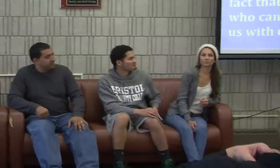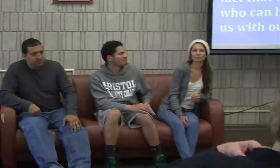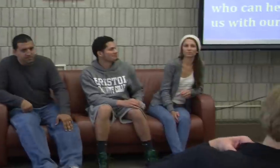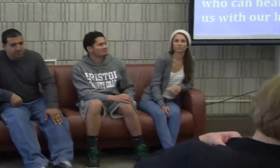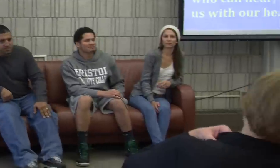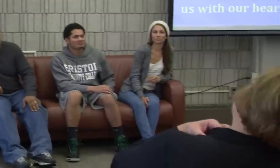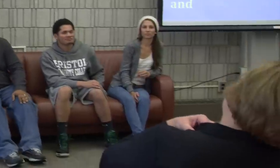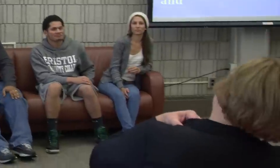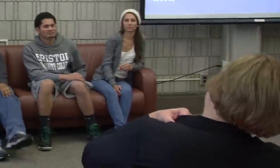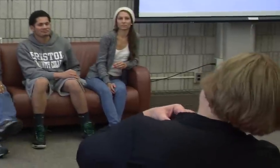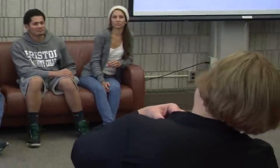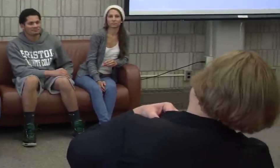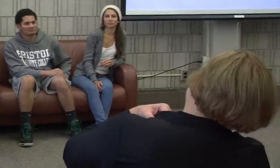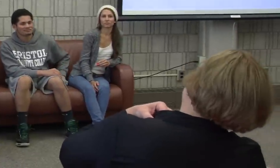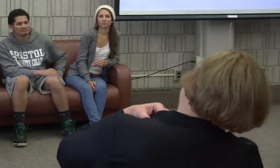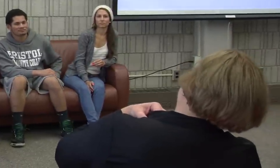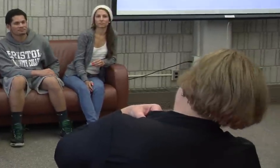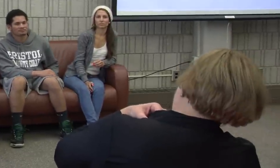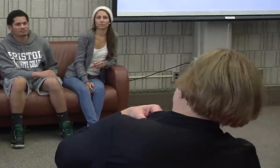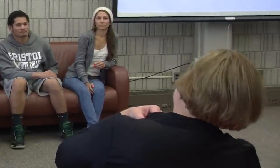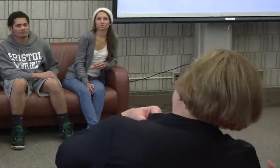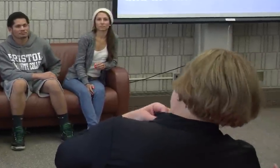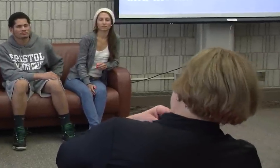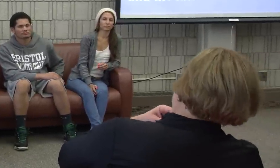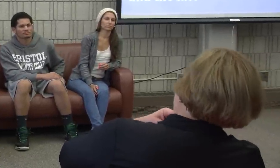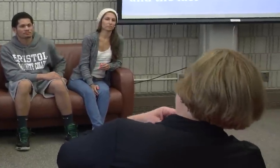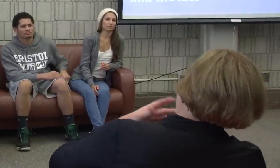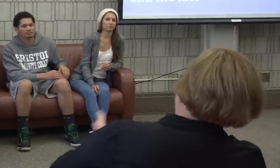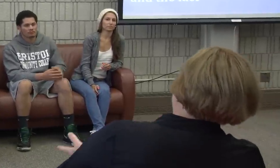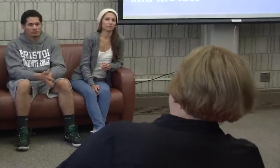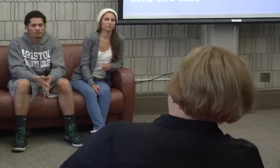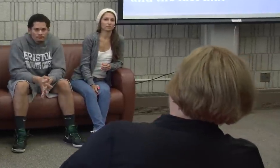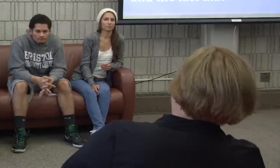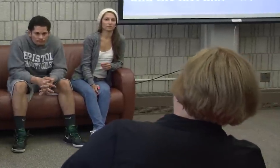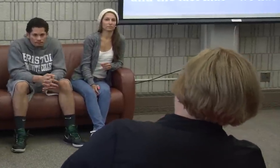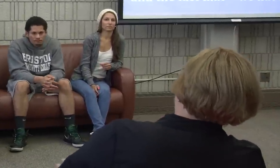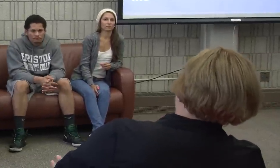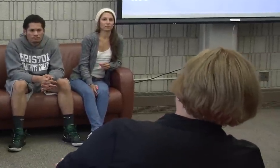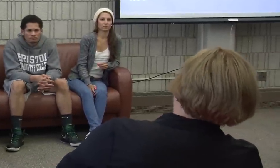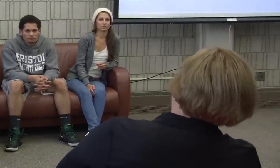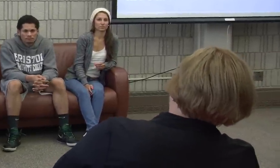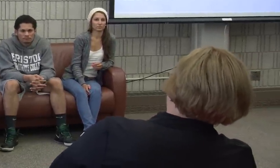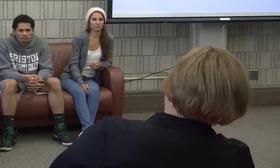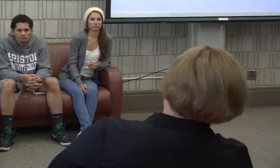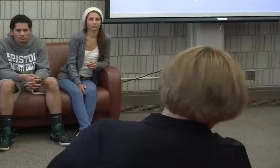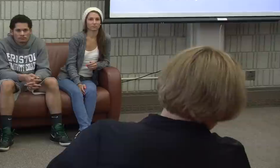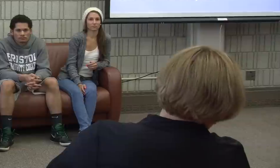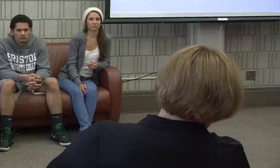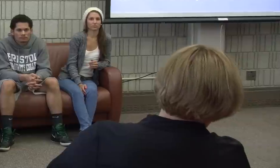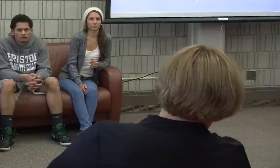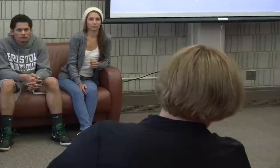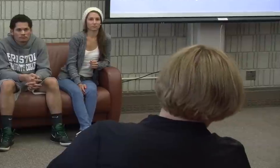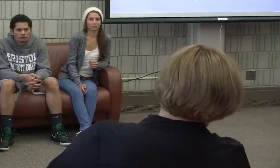we have the other two deaf also that we can sign with.